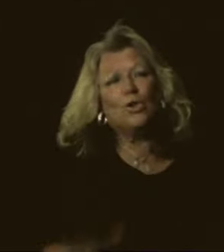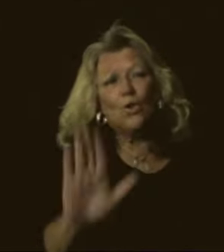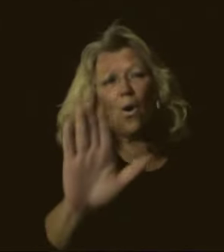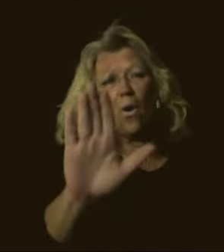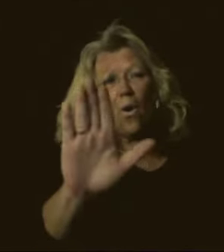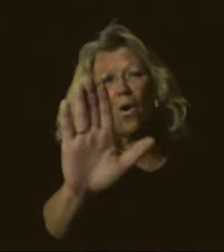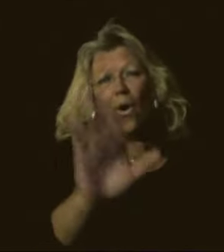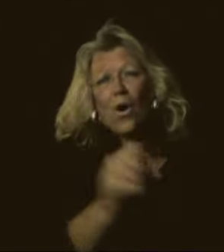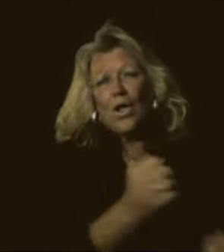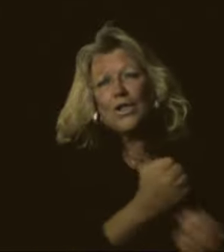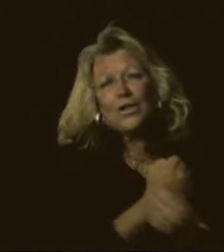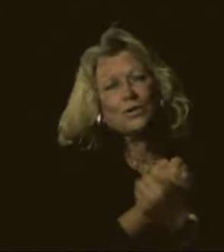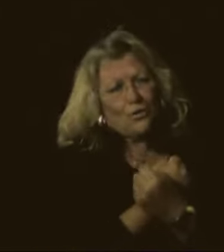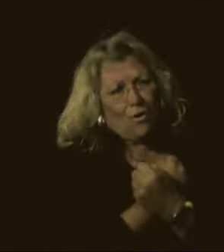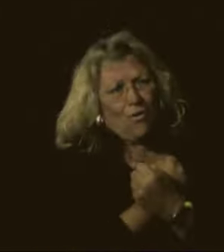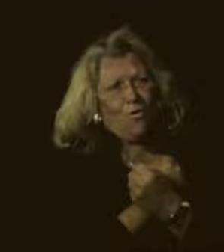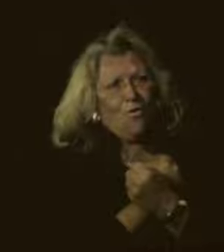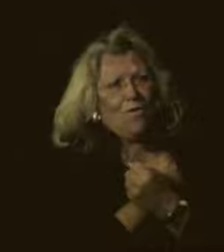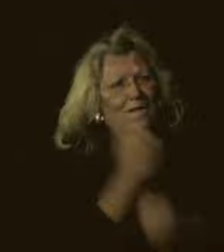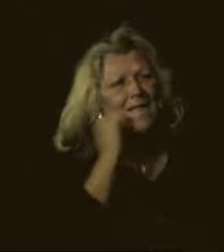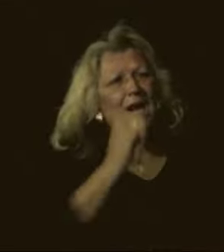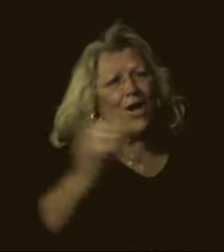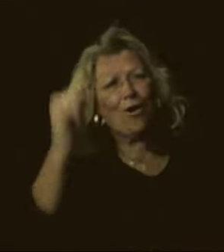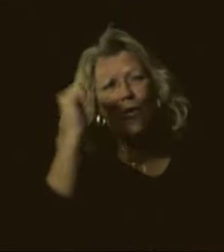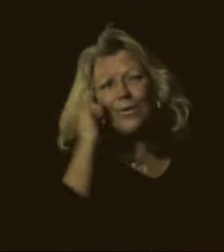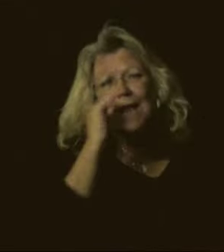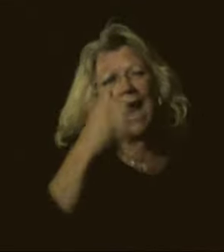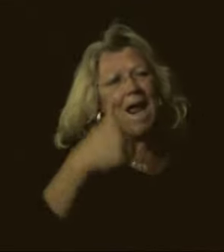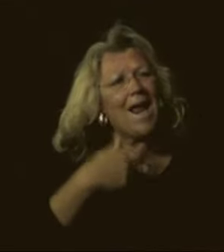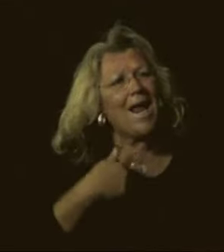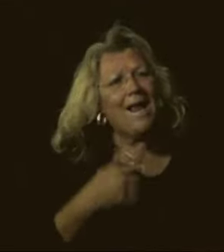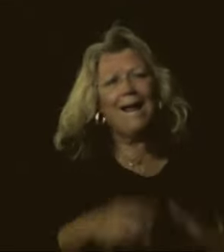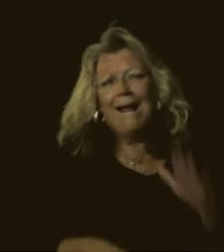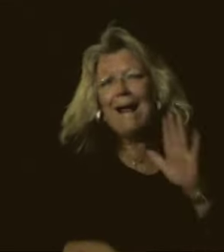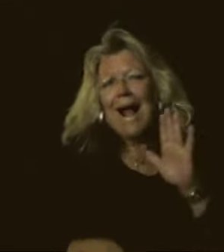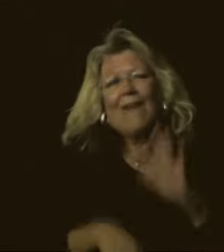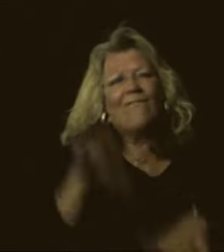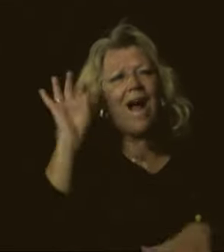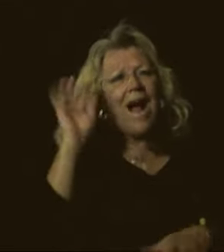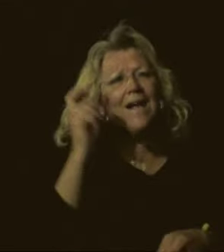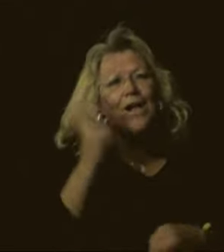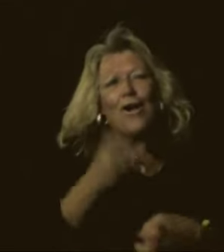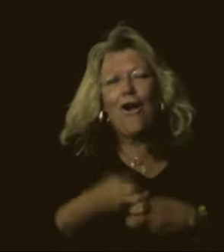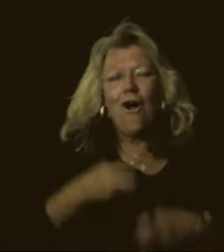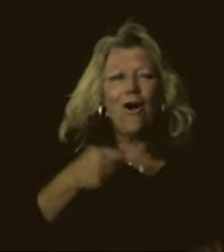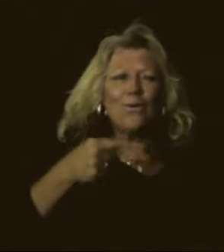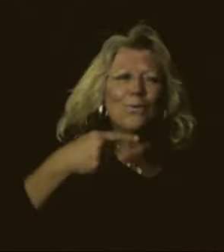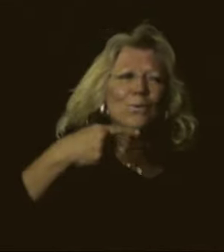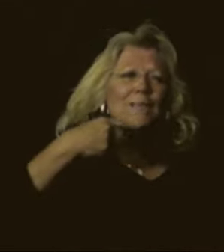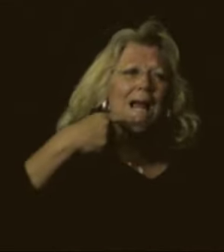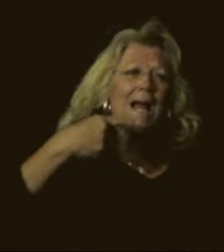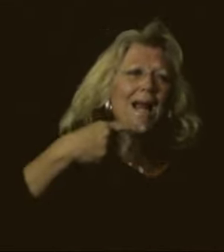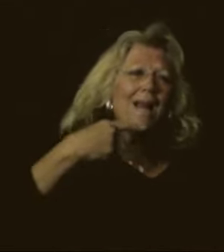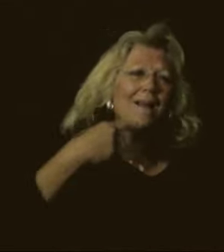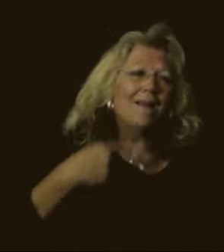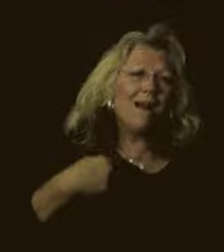stretching, but you're single day, I find it hard to say Every I